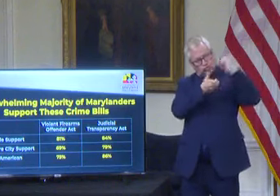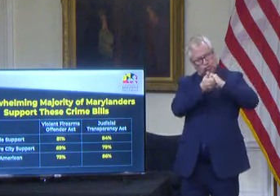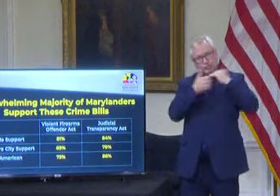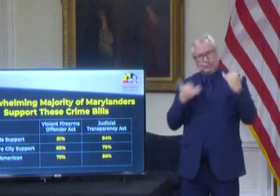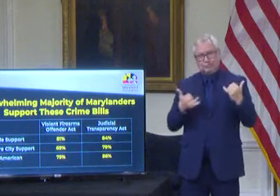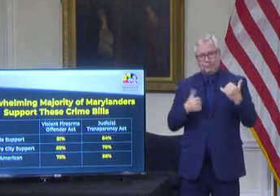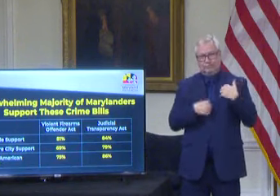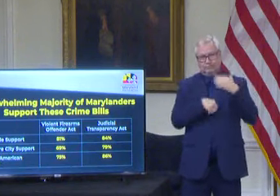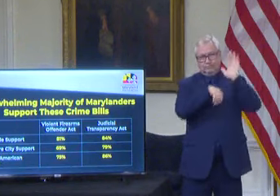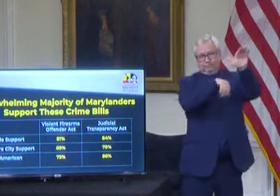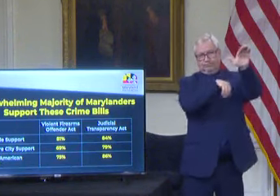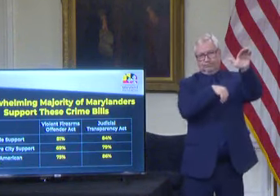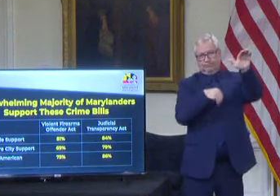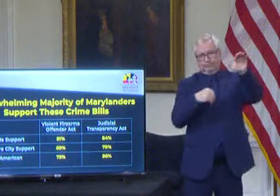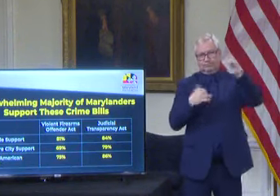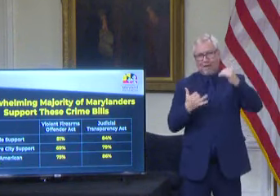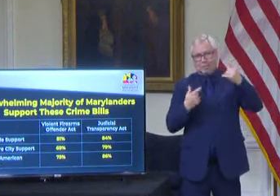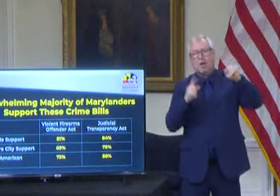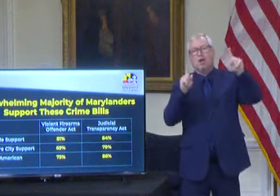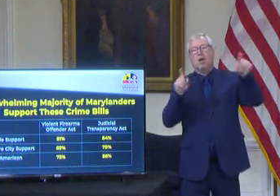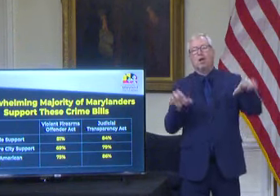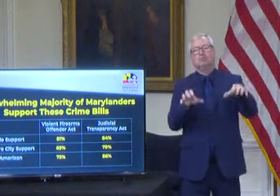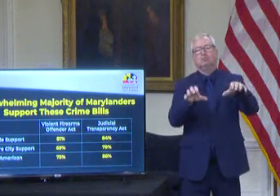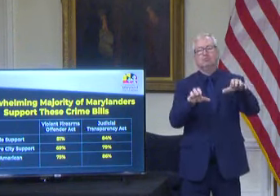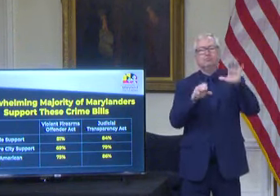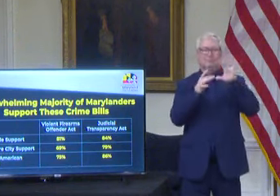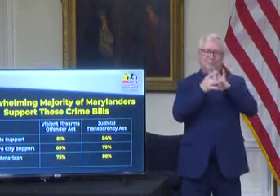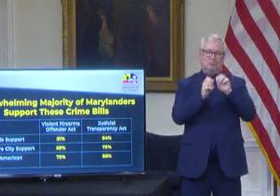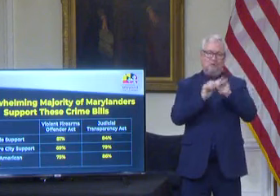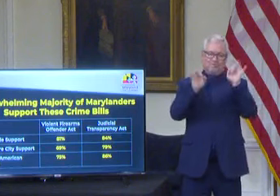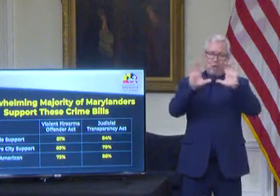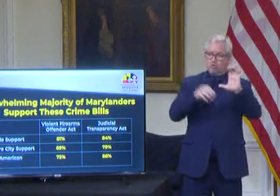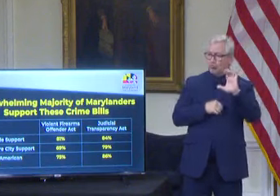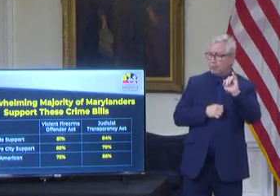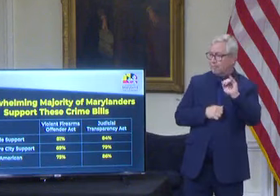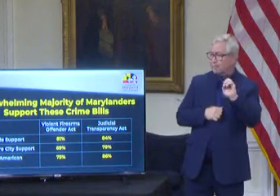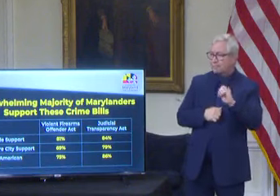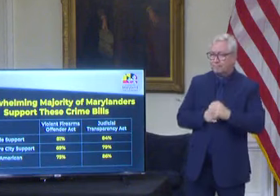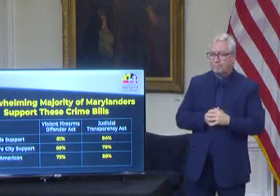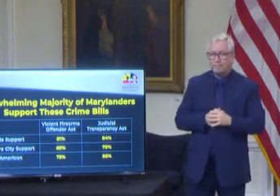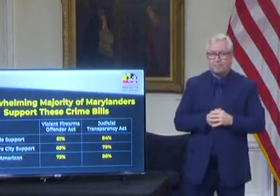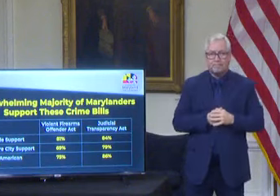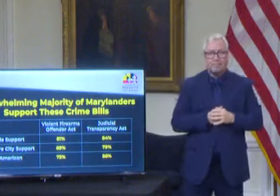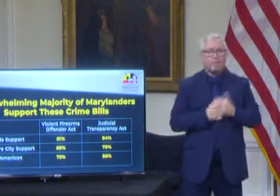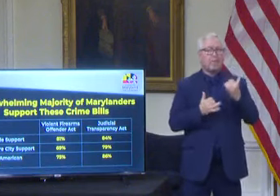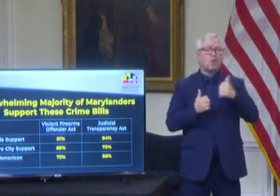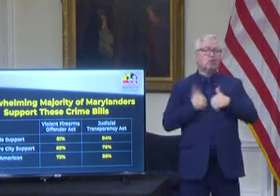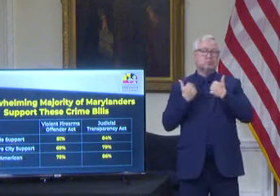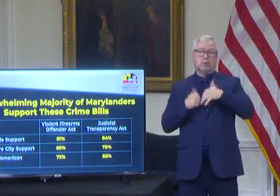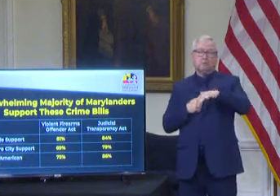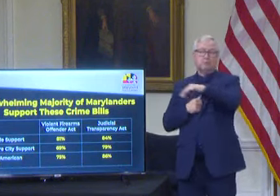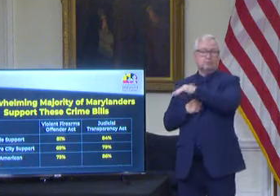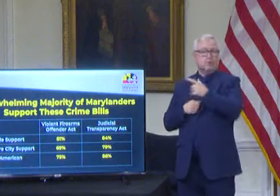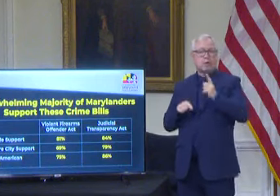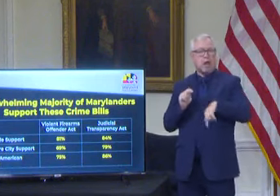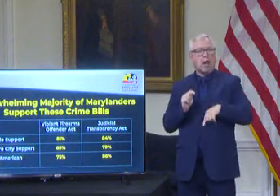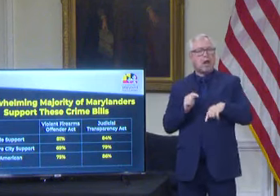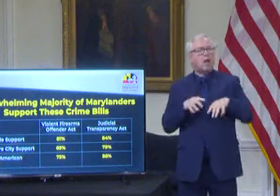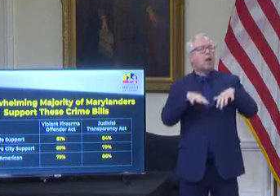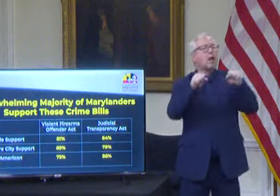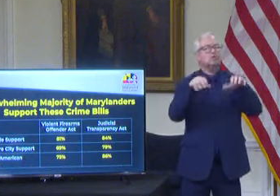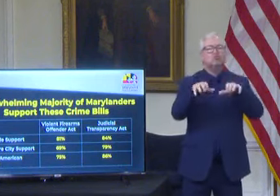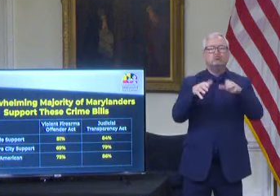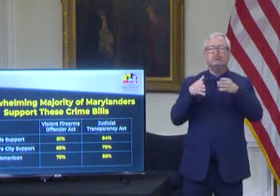take action on violent crime. The citizens will not be able to take back their streets and their